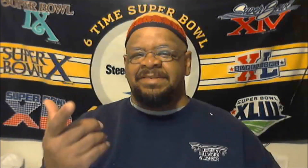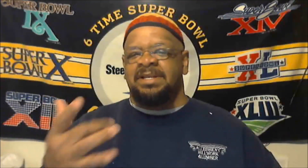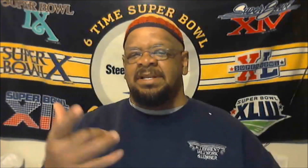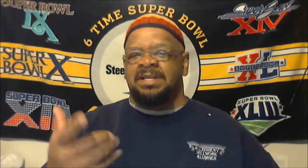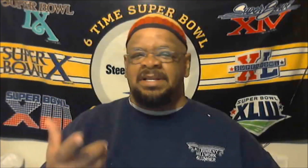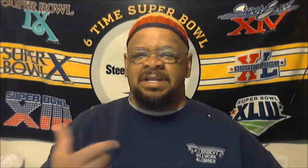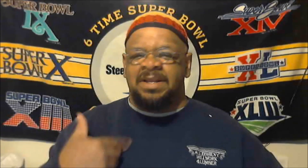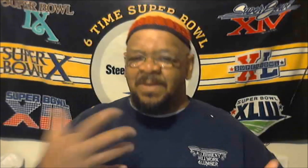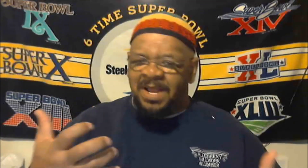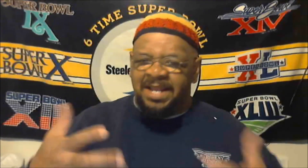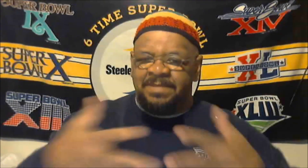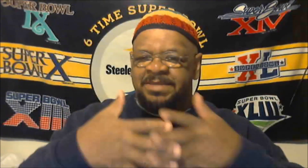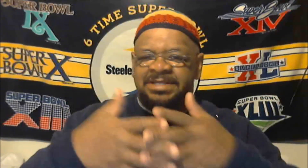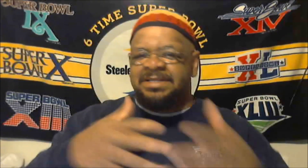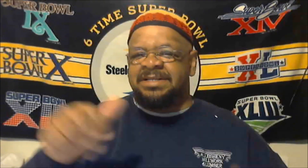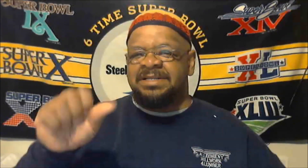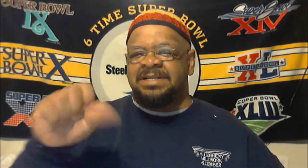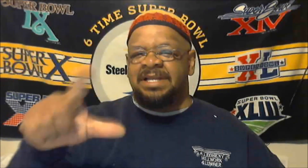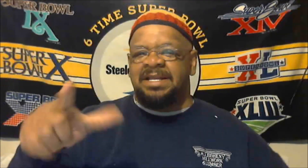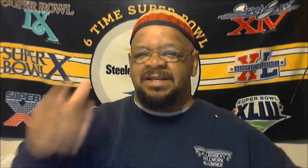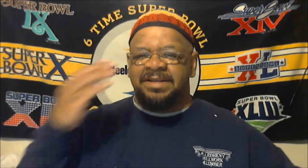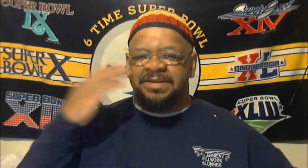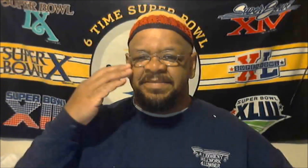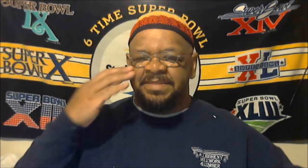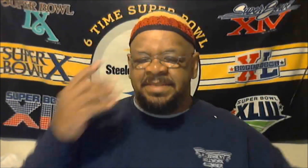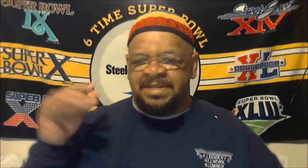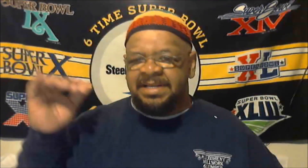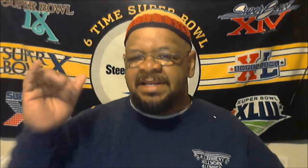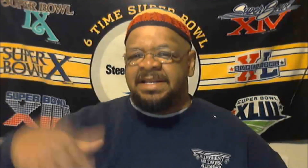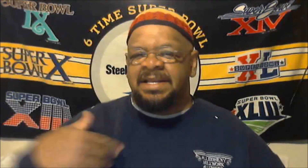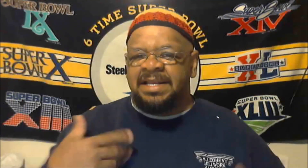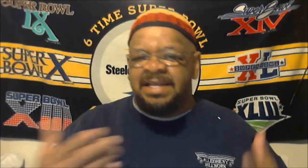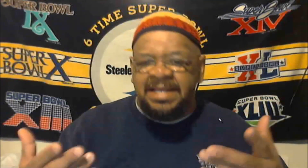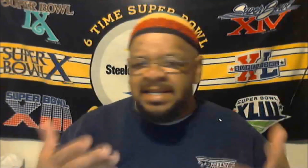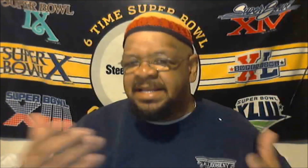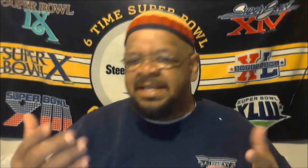with the watercress. They're beautiful. And you just kind of take it to them.